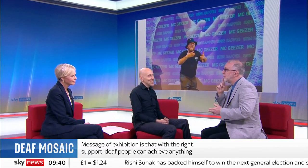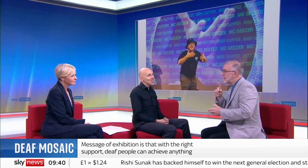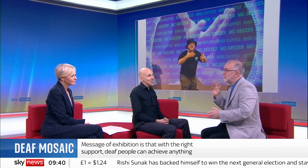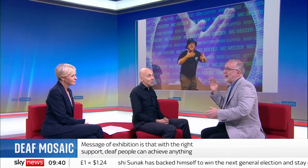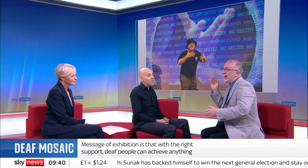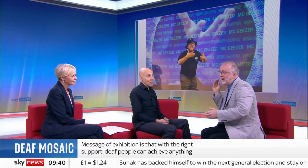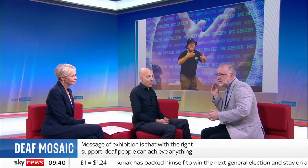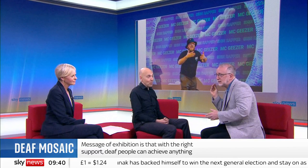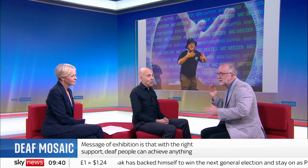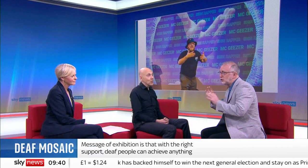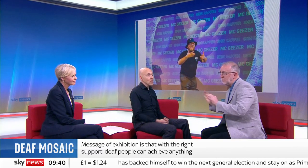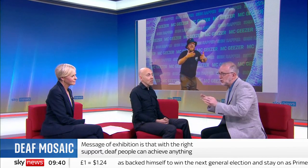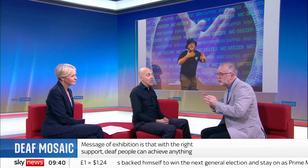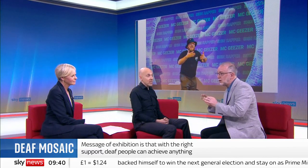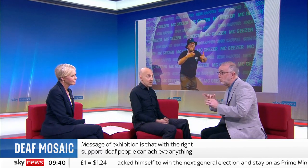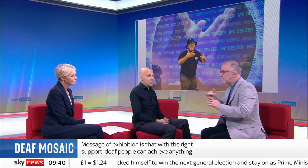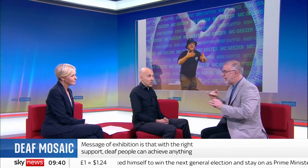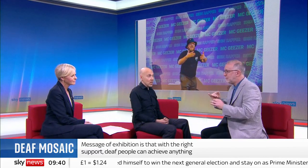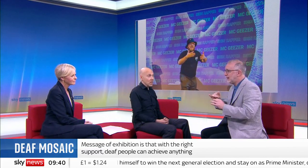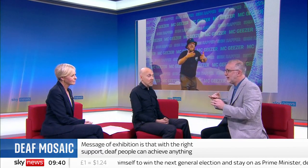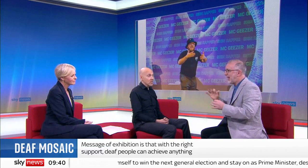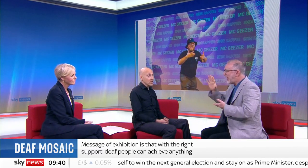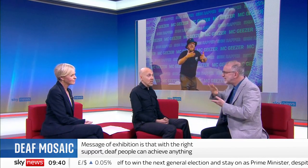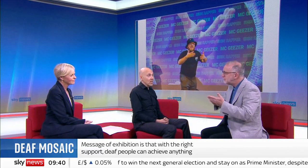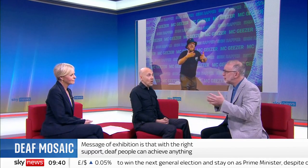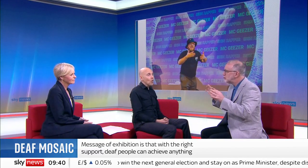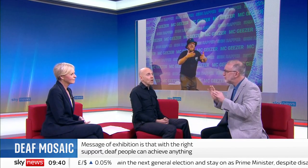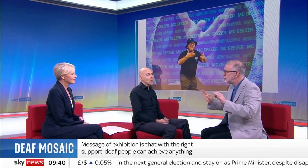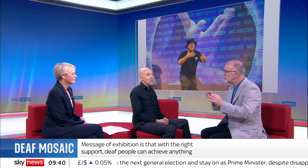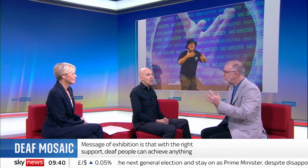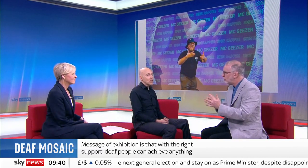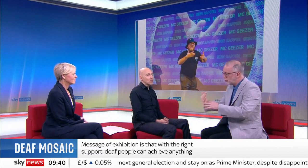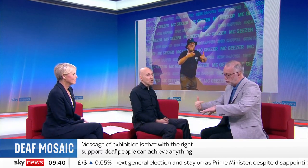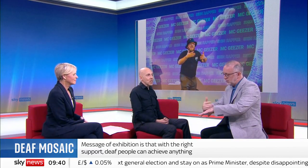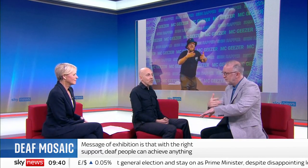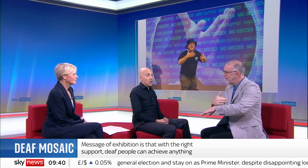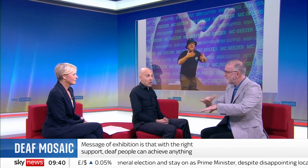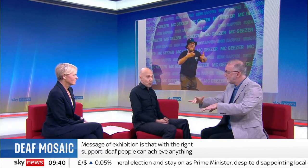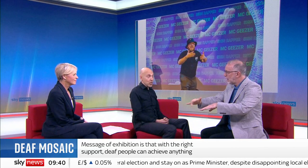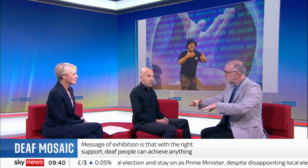Some deaf people listen to music or maybe experience music through vibration,